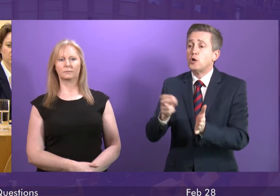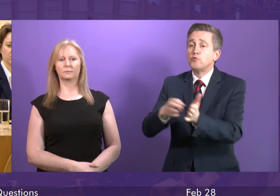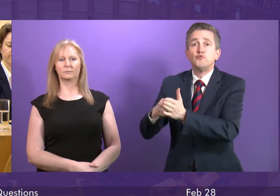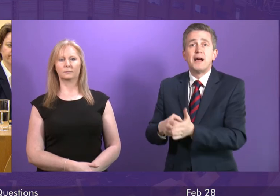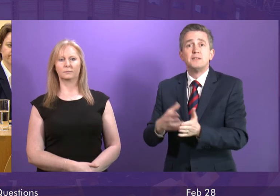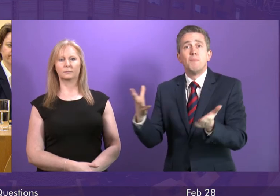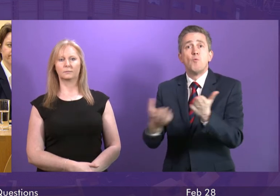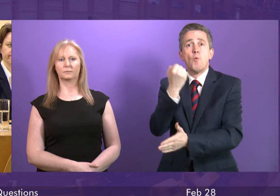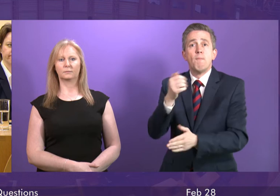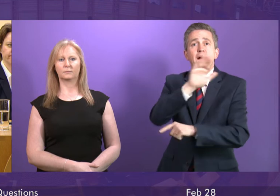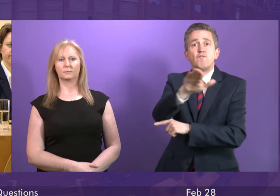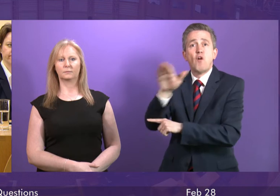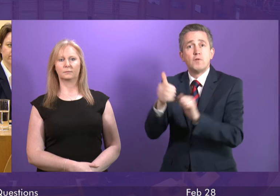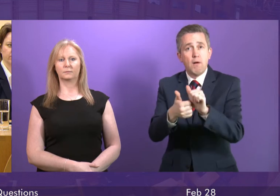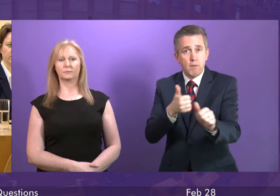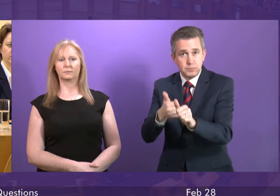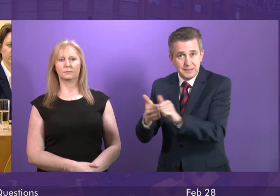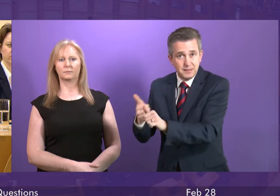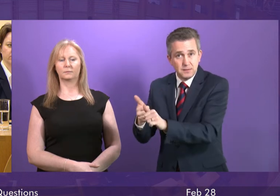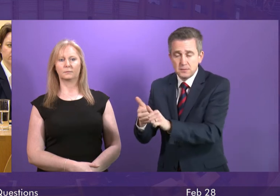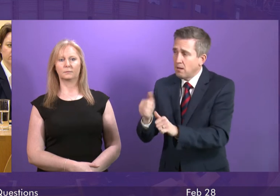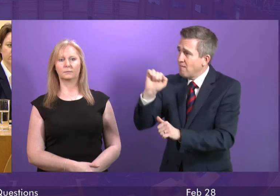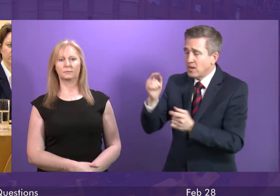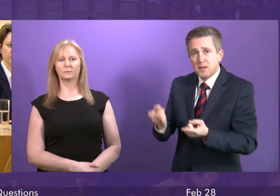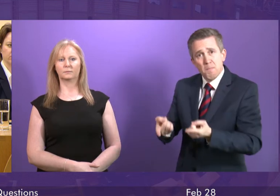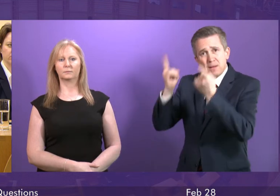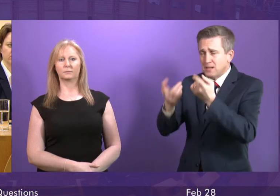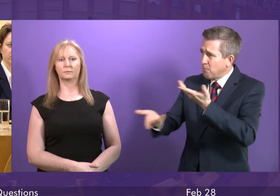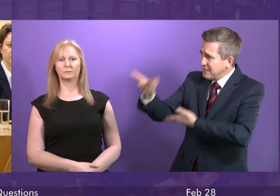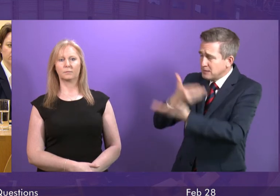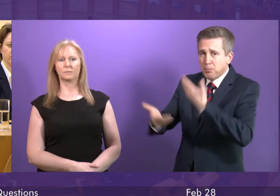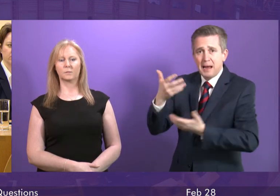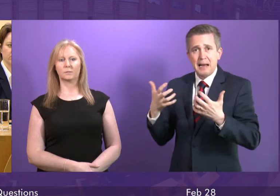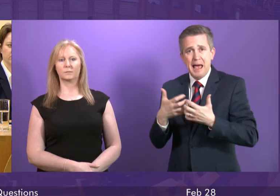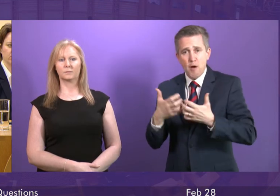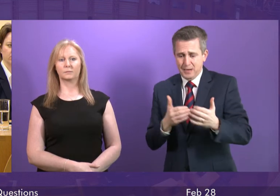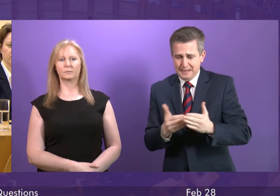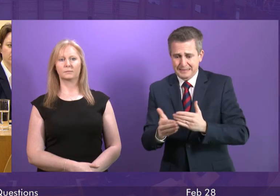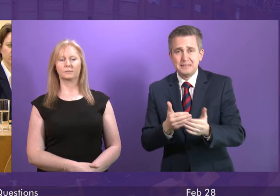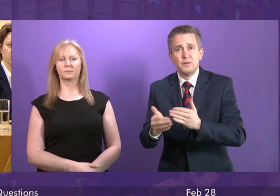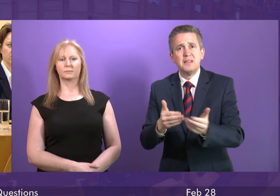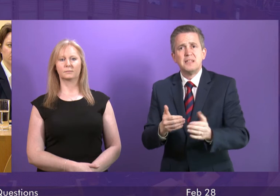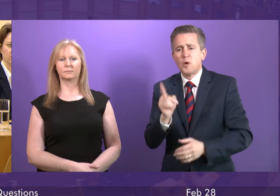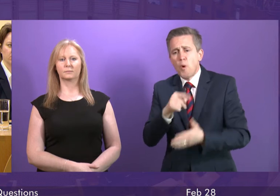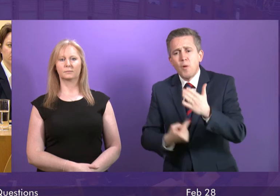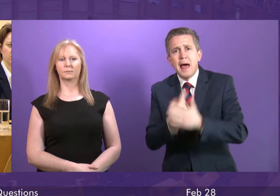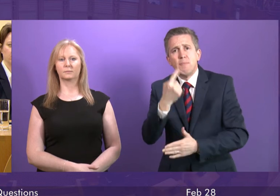being squeezed out. Could the First Minister provide her response to this situation and give an update on expectations for the future of the yards in Fife?